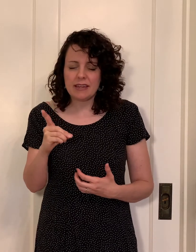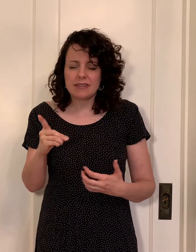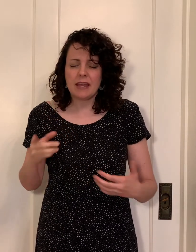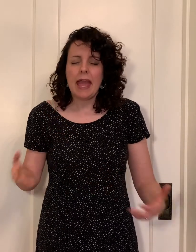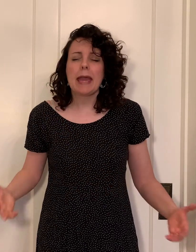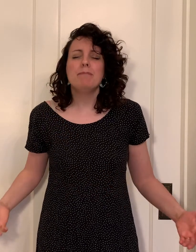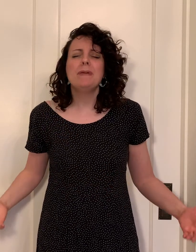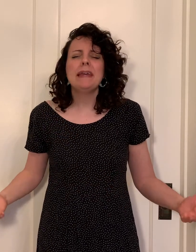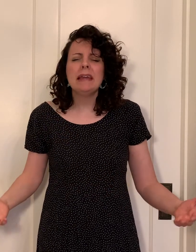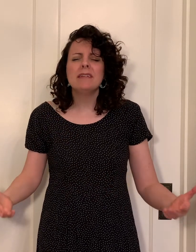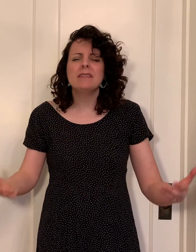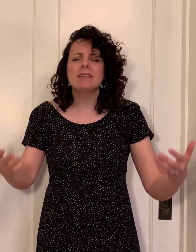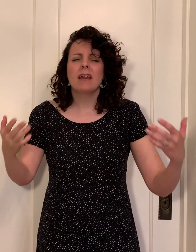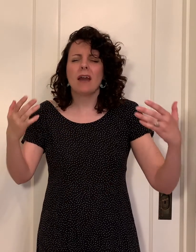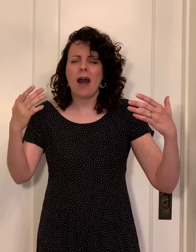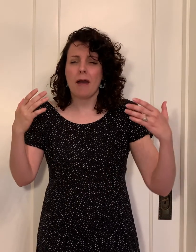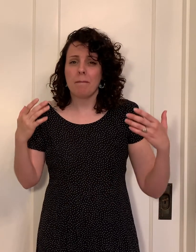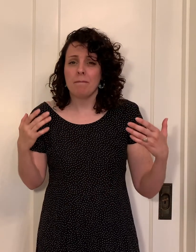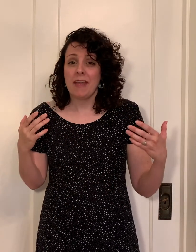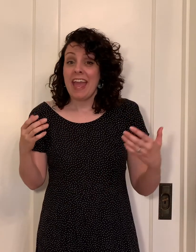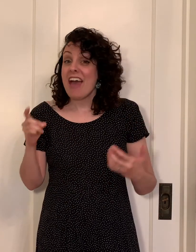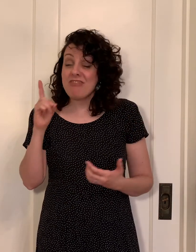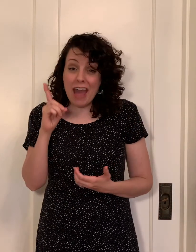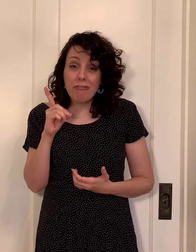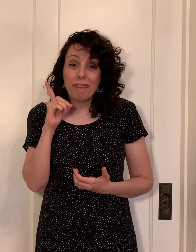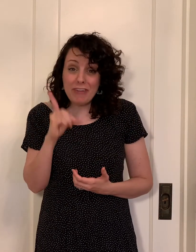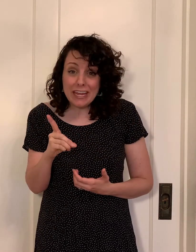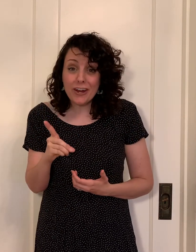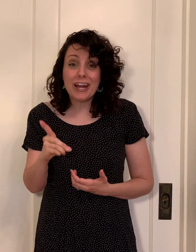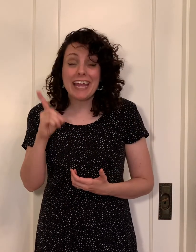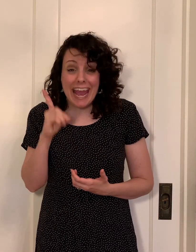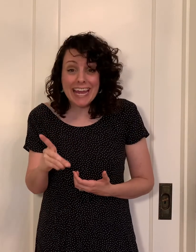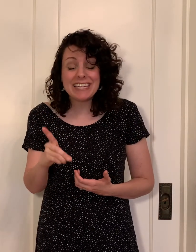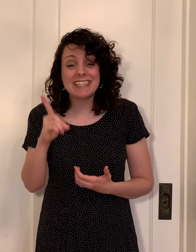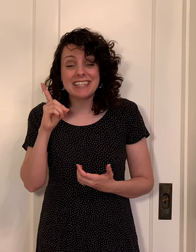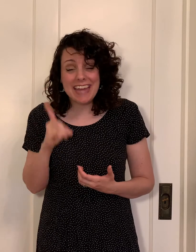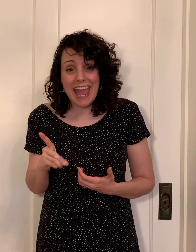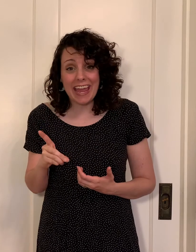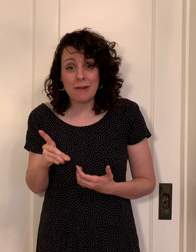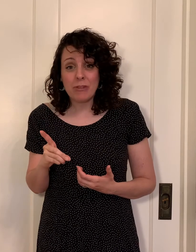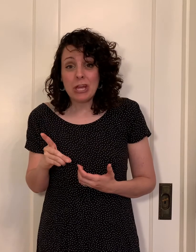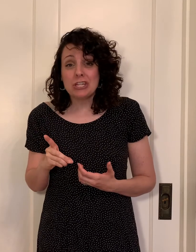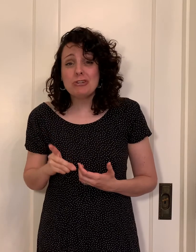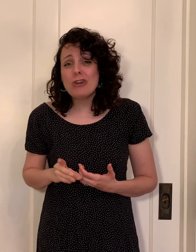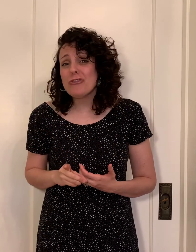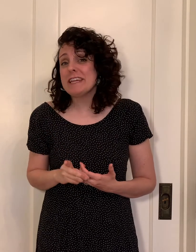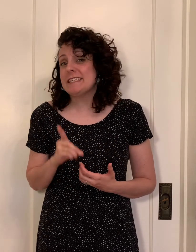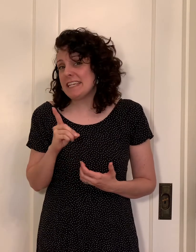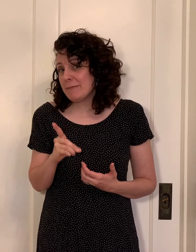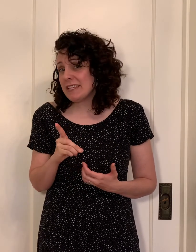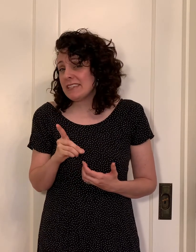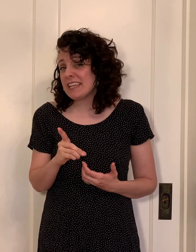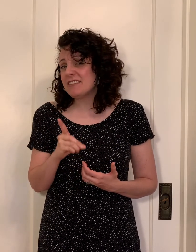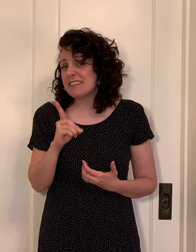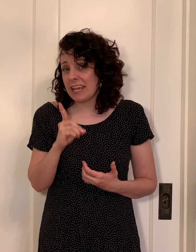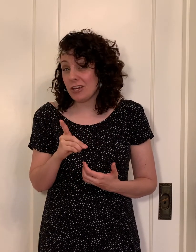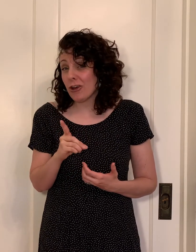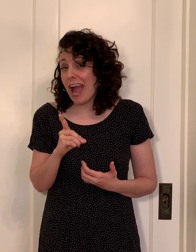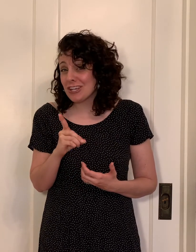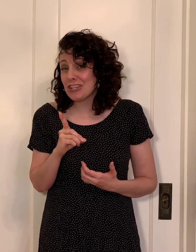and peace come and that fear can't stay did you know that demons and satan are actually